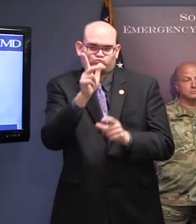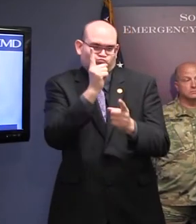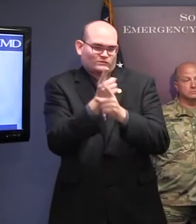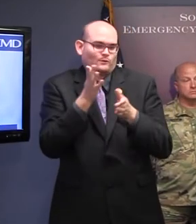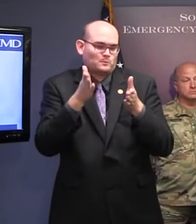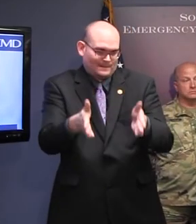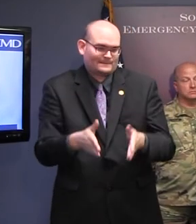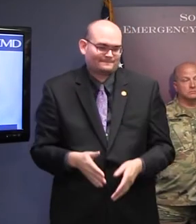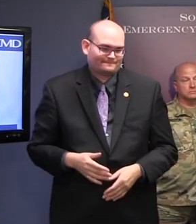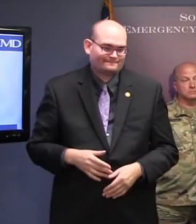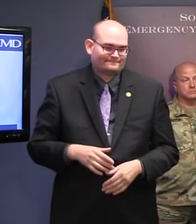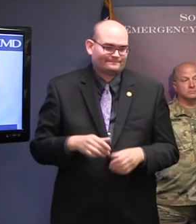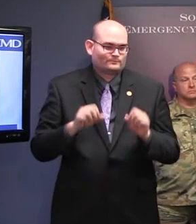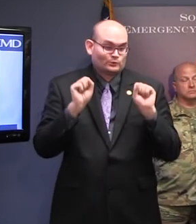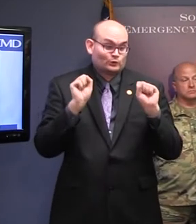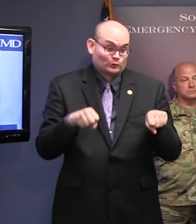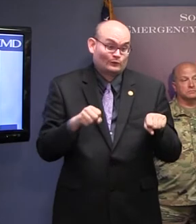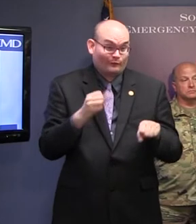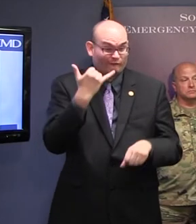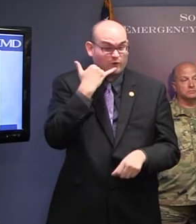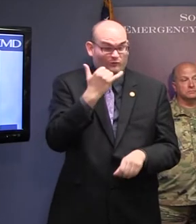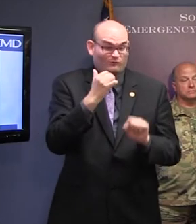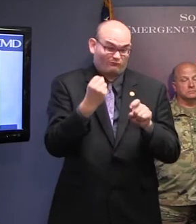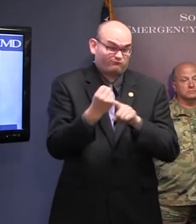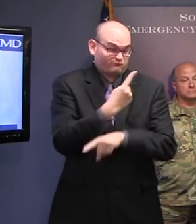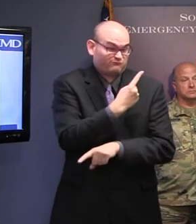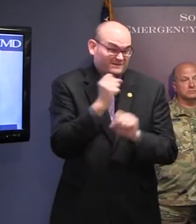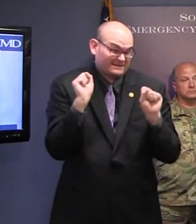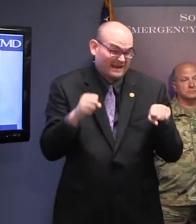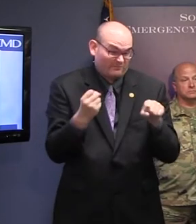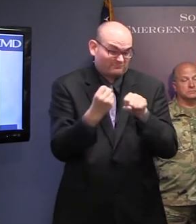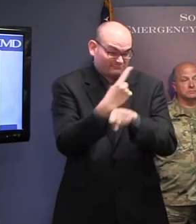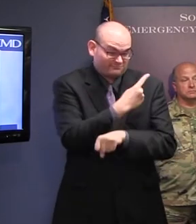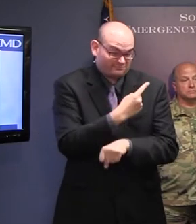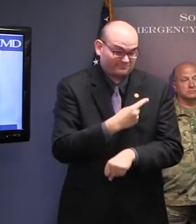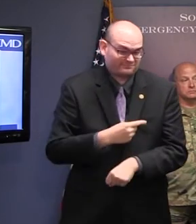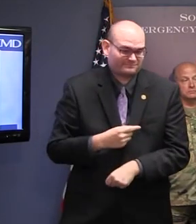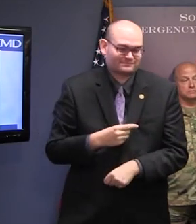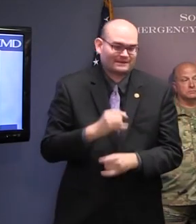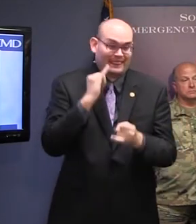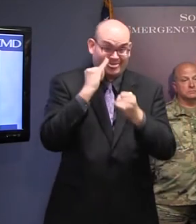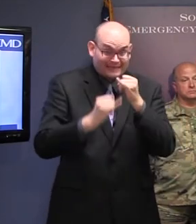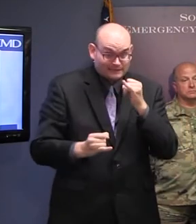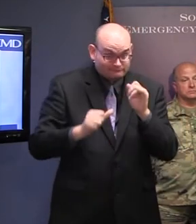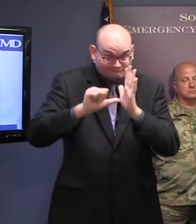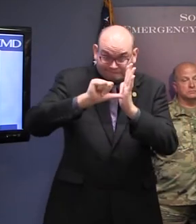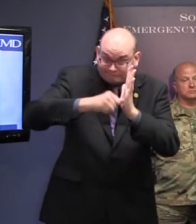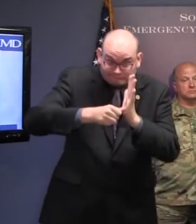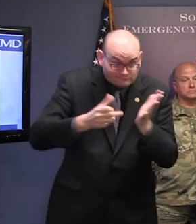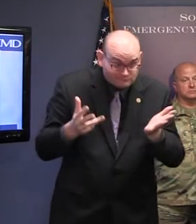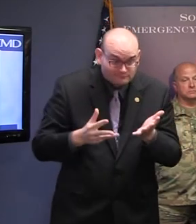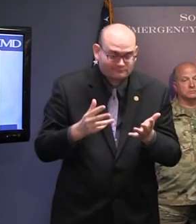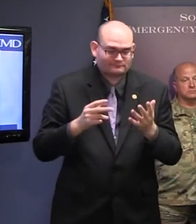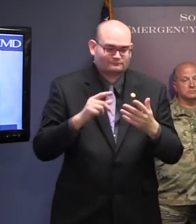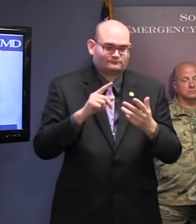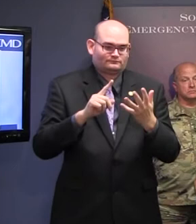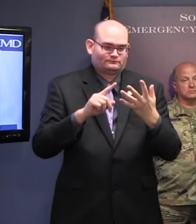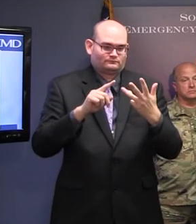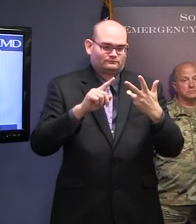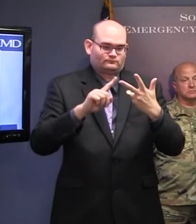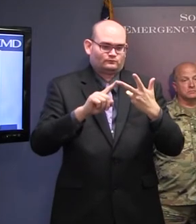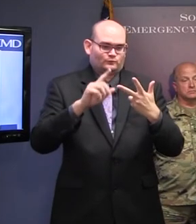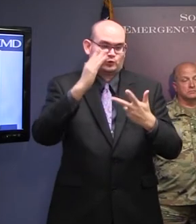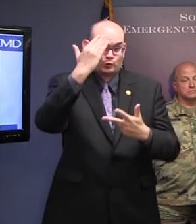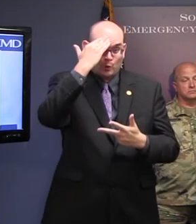the GPS. And on a final note, just three points again. One, please know your evacuation zone.